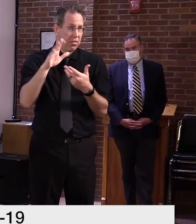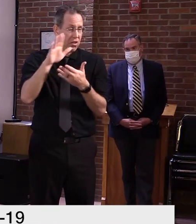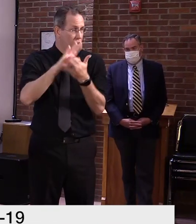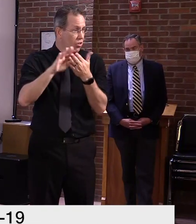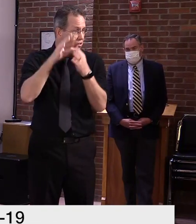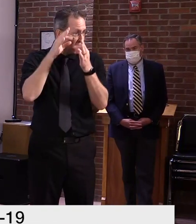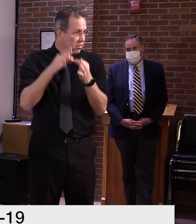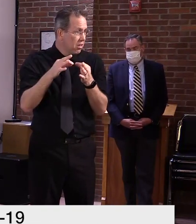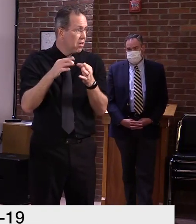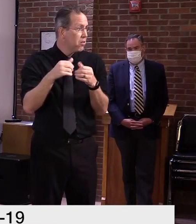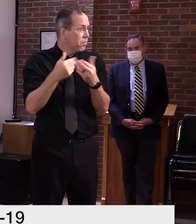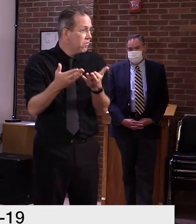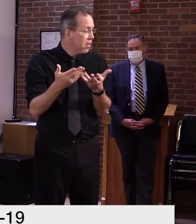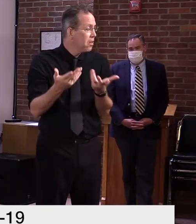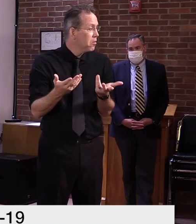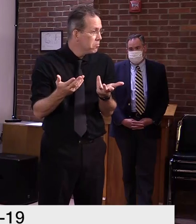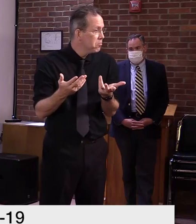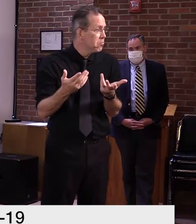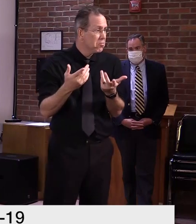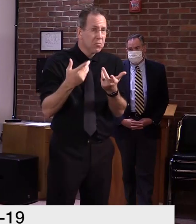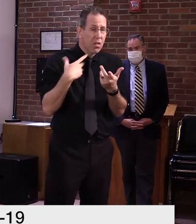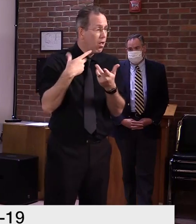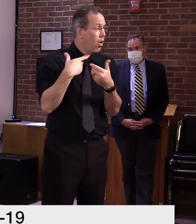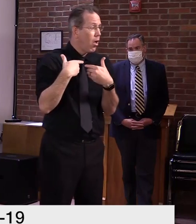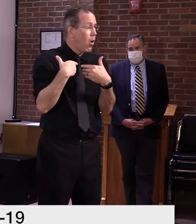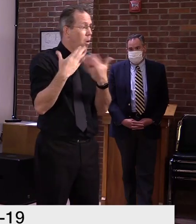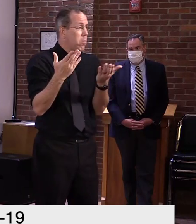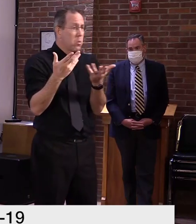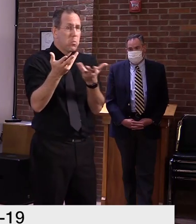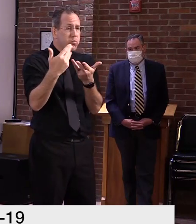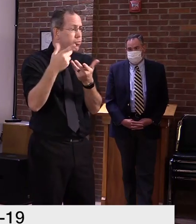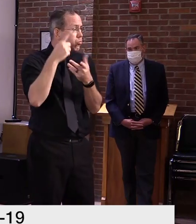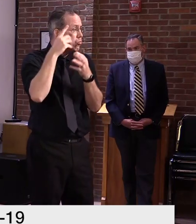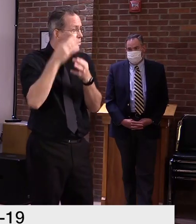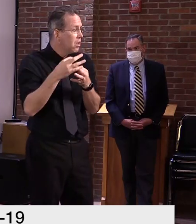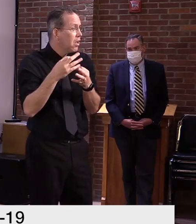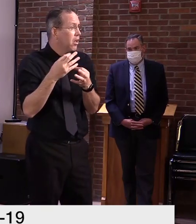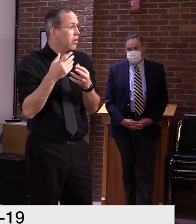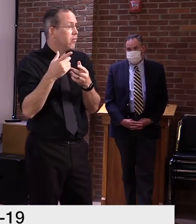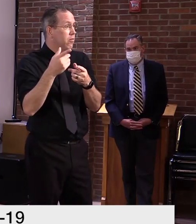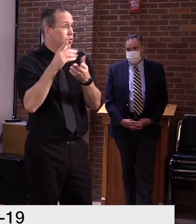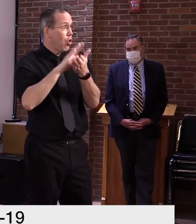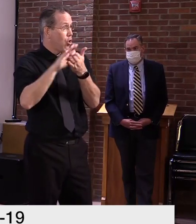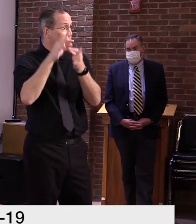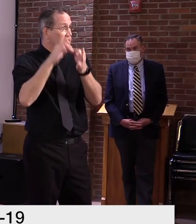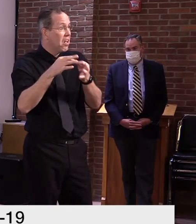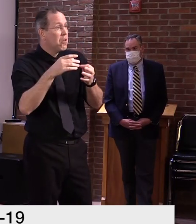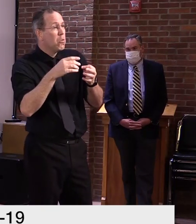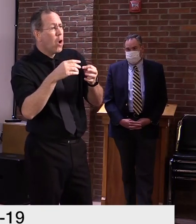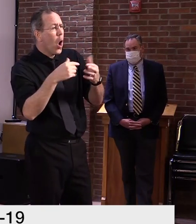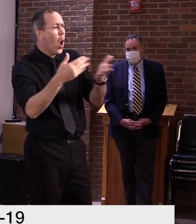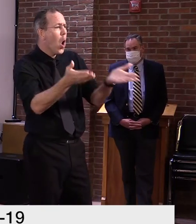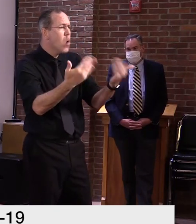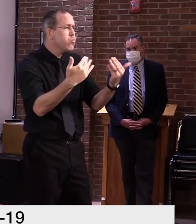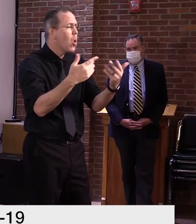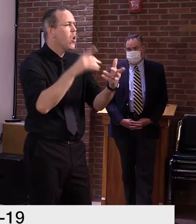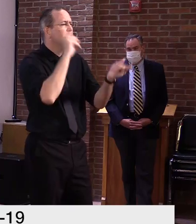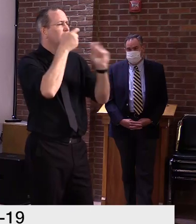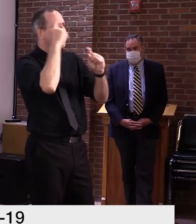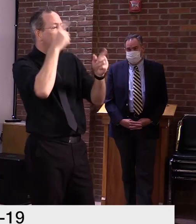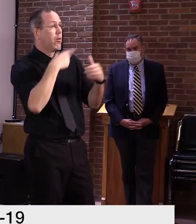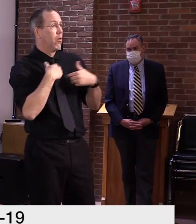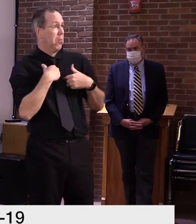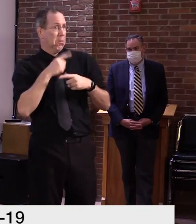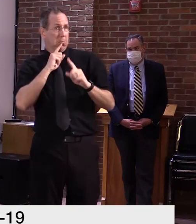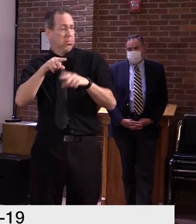spoken to a number of other colleges and universities, uh, in Vermont, uh, that are, um, planning, uh, to have,